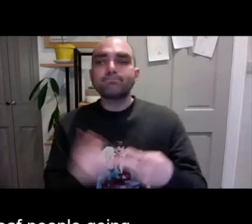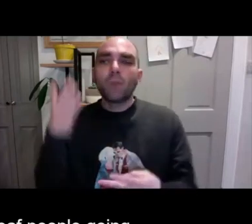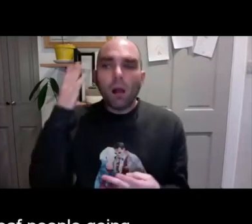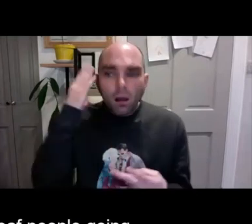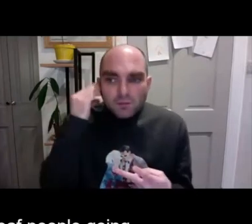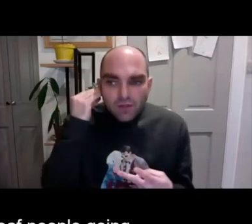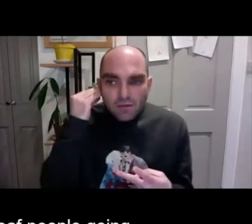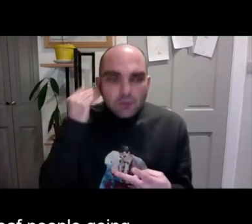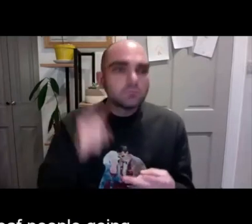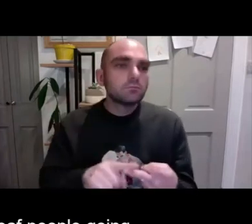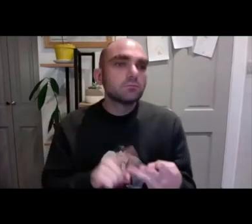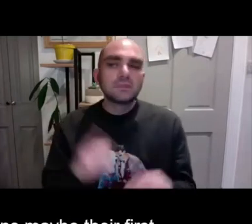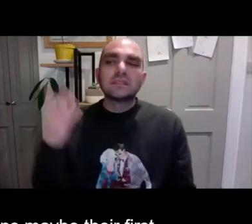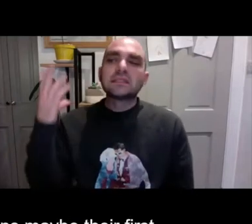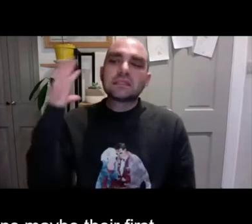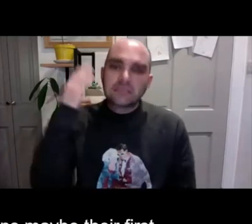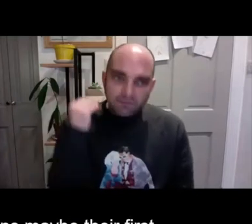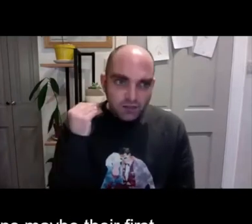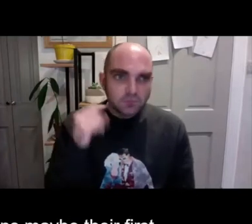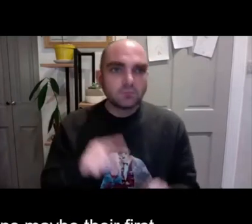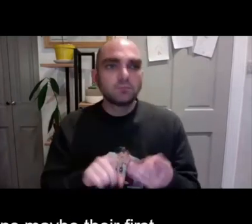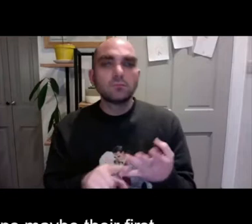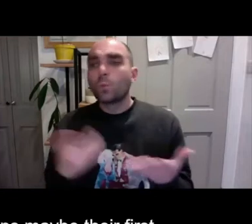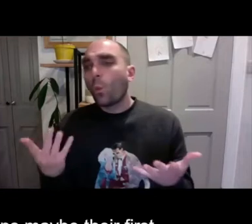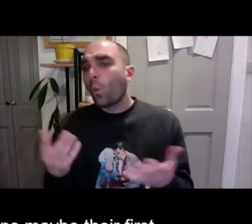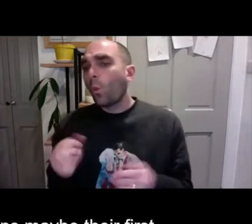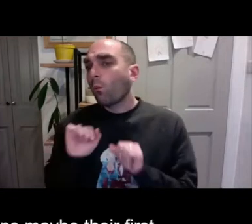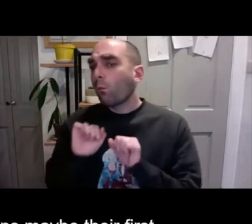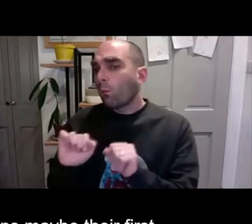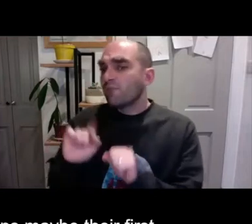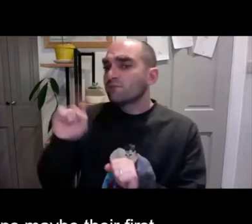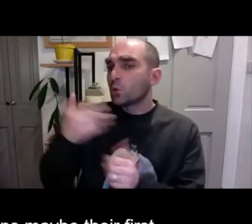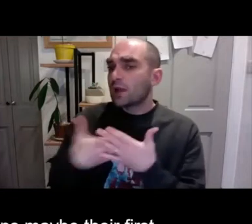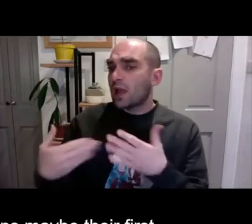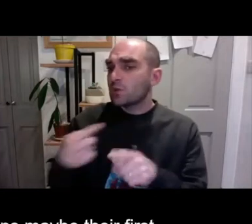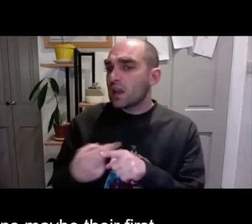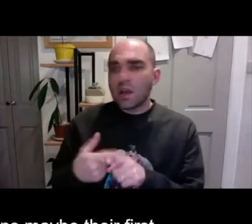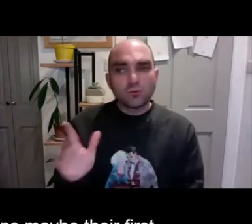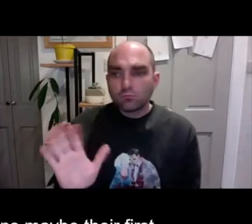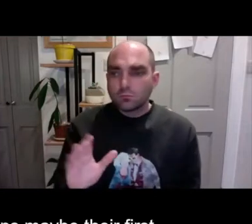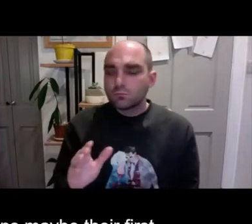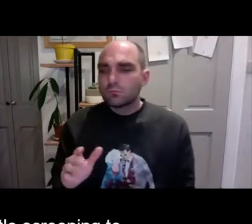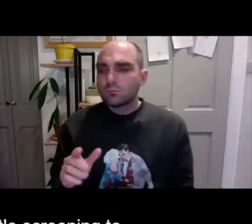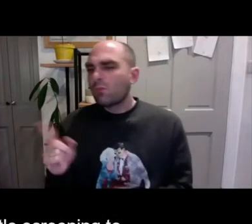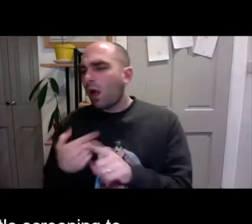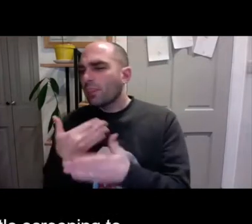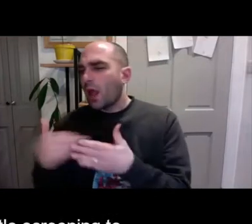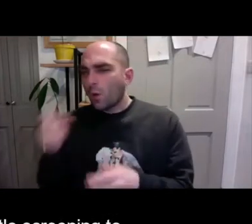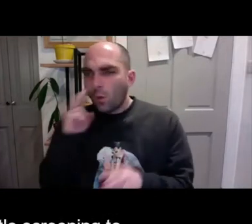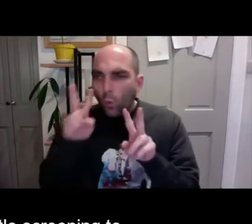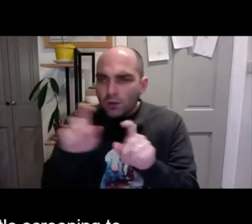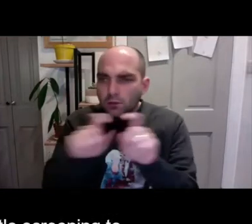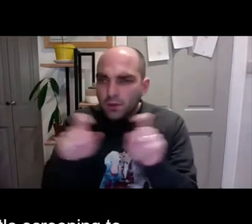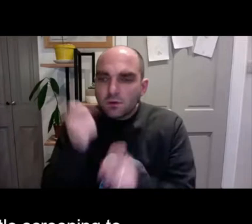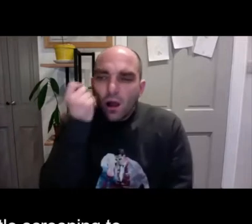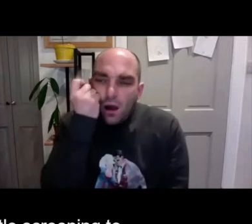going, but some people might be hard of hearing, maybe deafened or perhaps maybe their first language is in English.